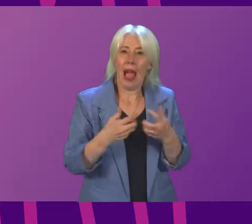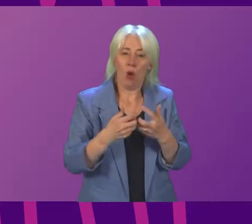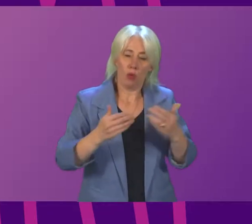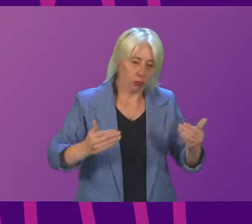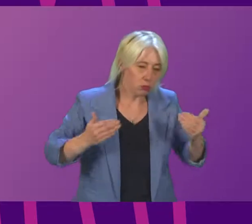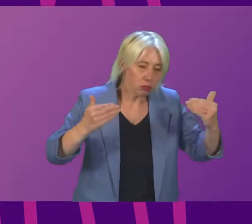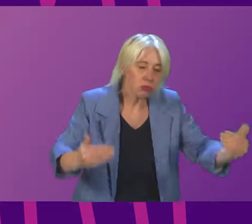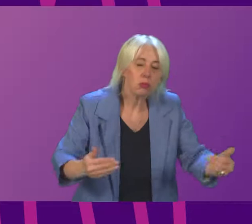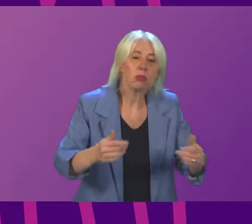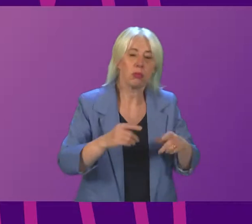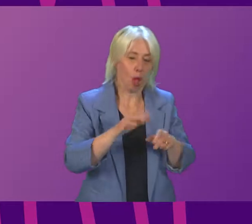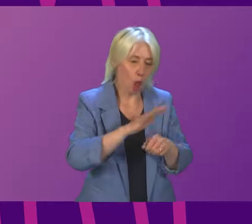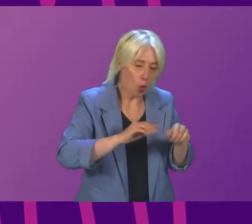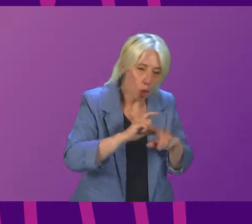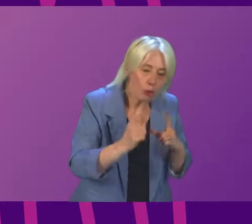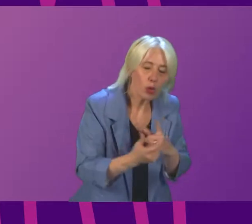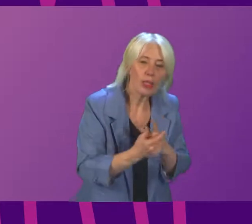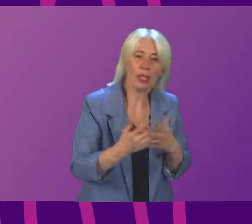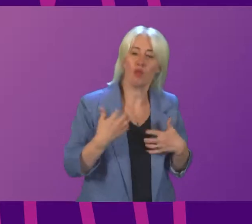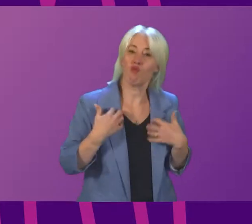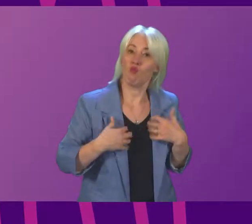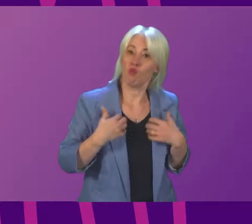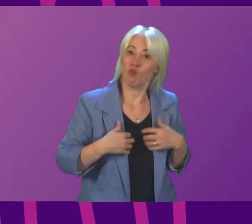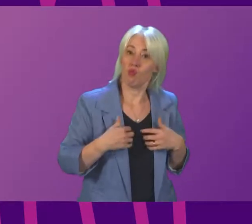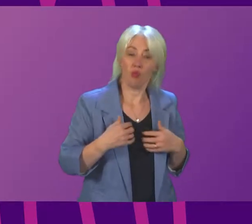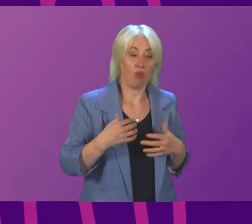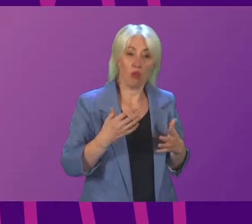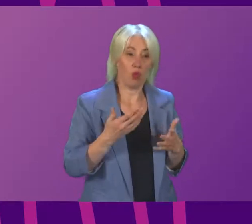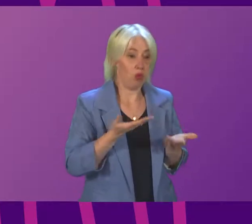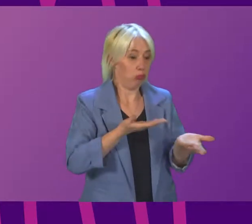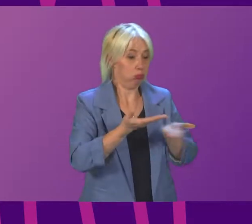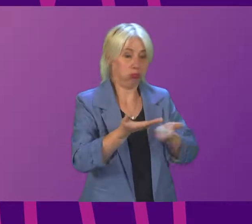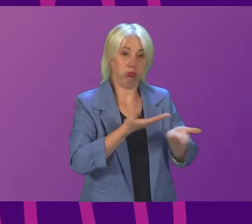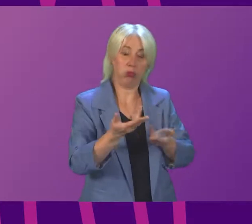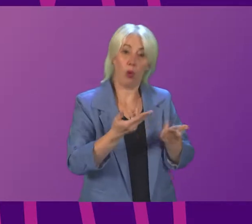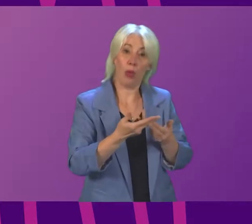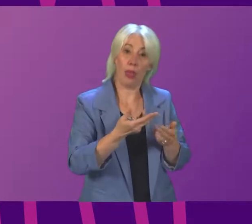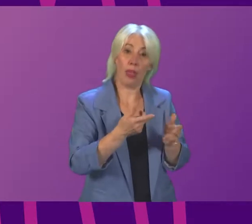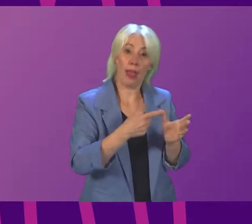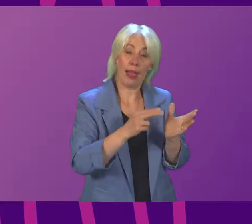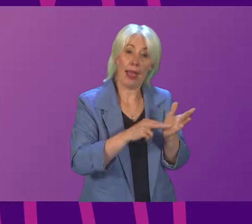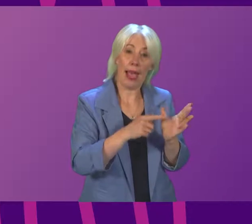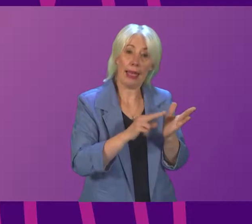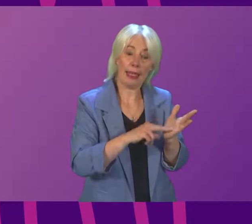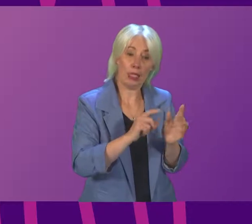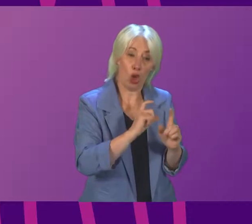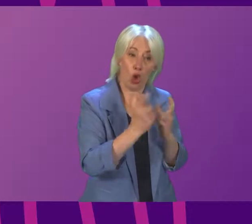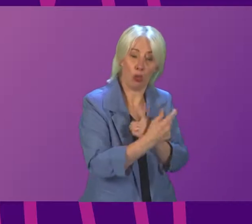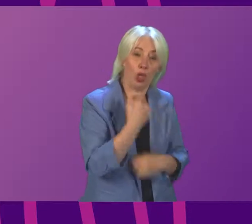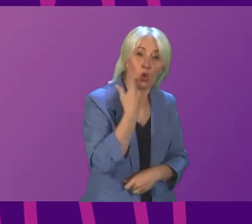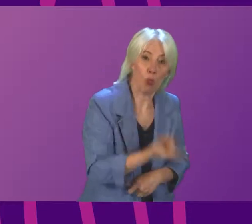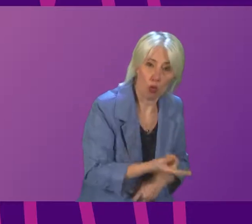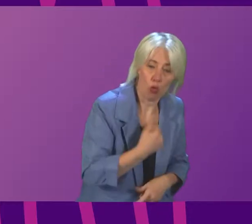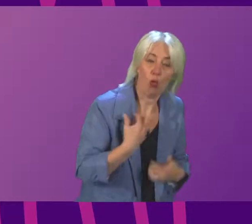and with the local communities. I look forward to discussing some of these questions with the community in Anand tomorrow. I would also